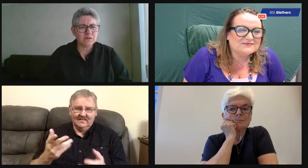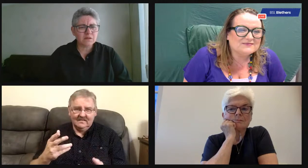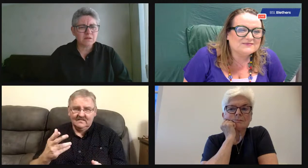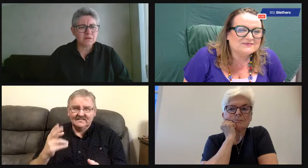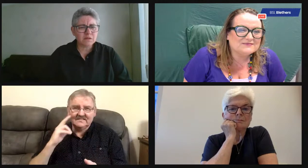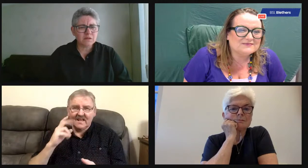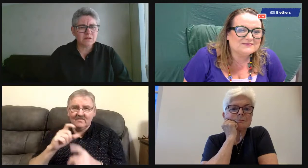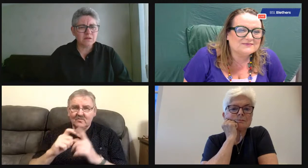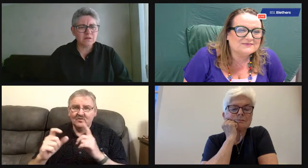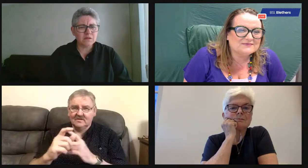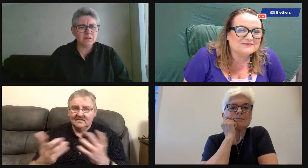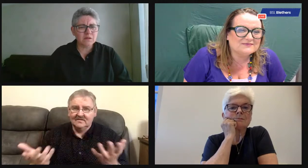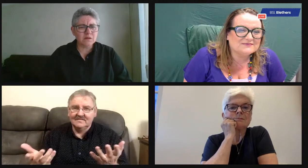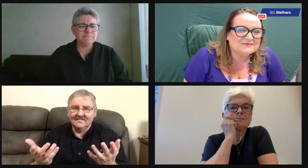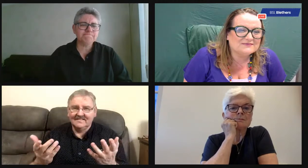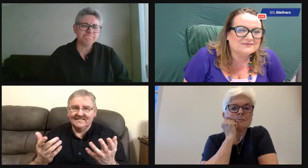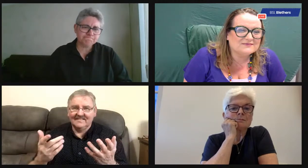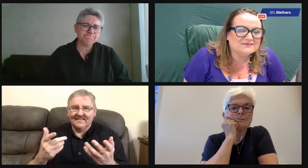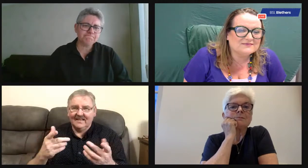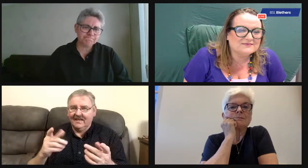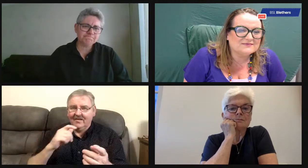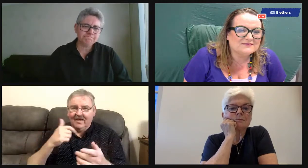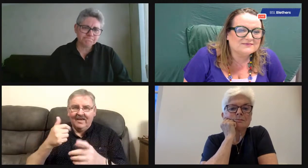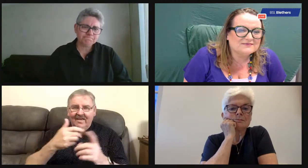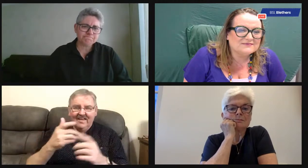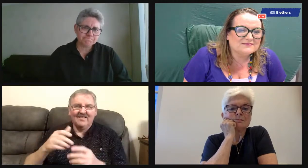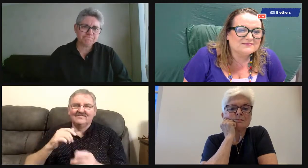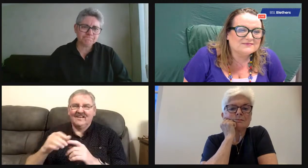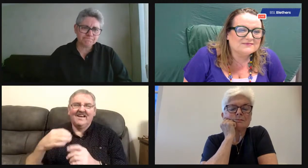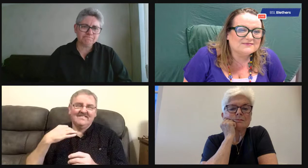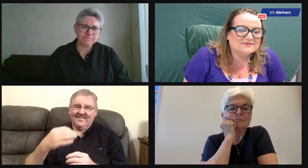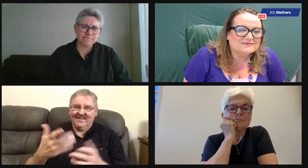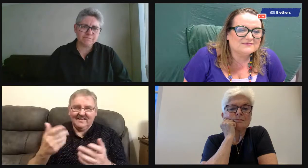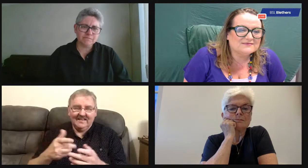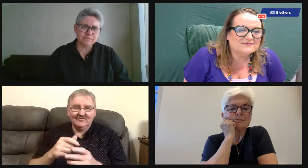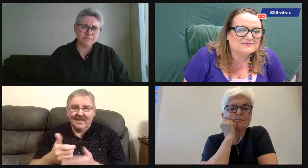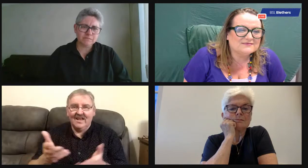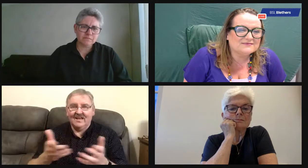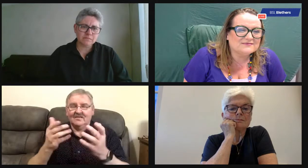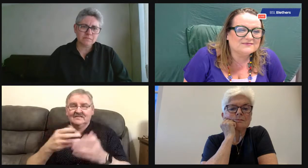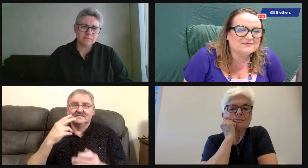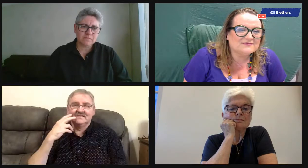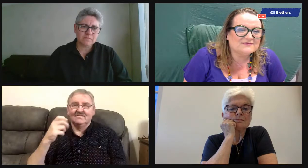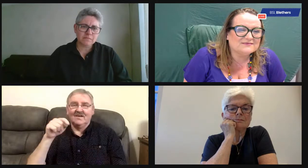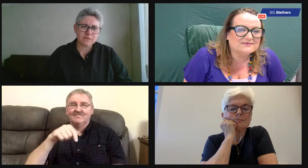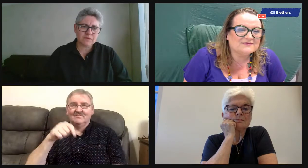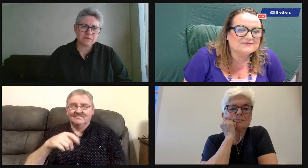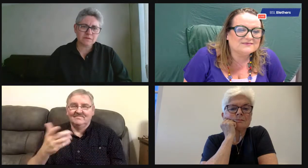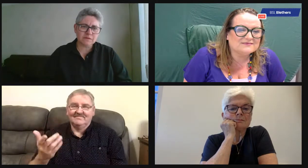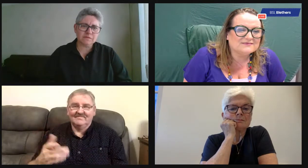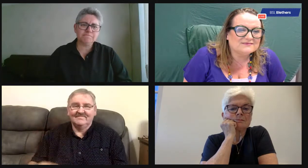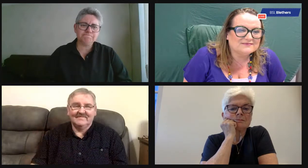Volunteering is really important. If we didn't have anything, we wouldn't have a deaf community. We've relied on volunteering for centuries.